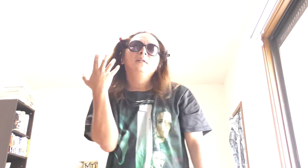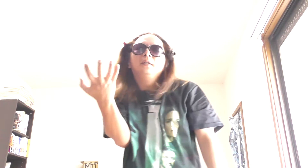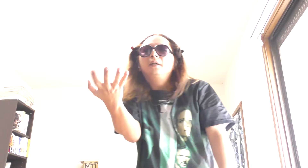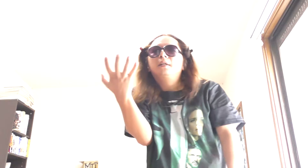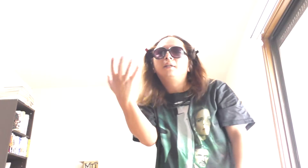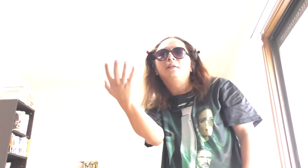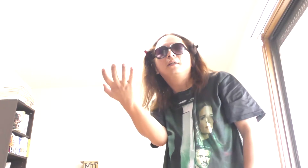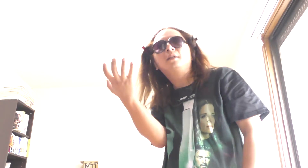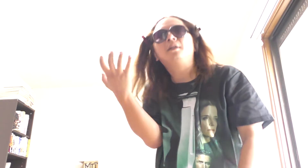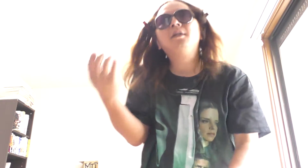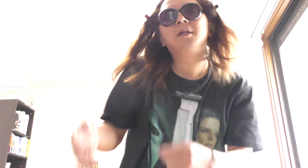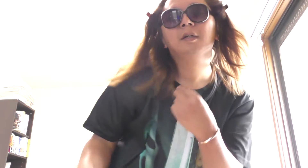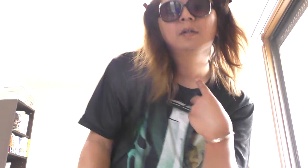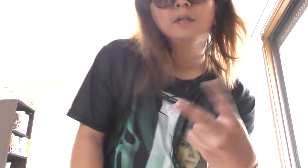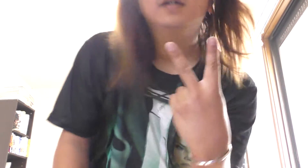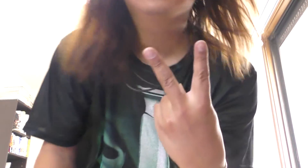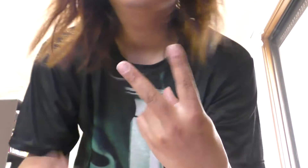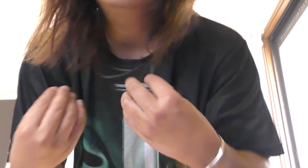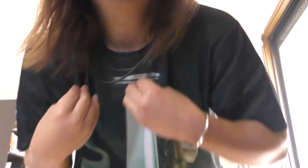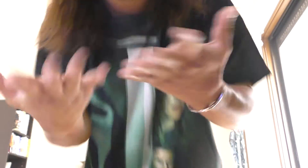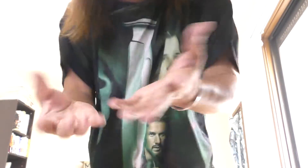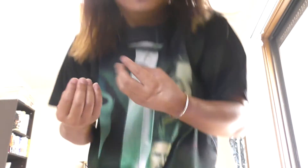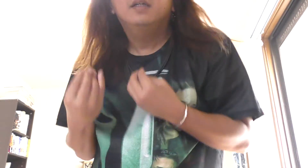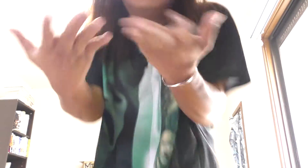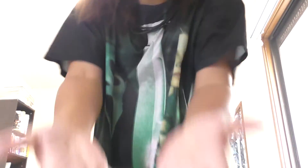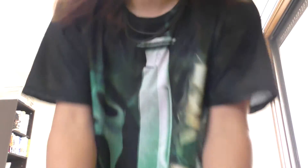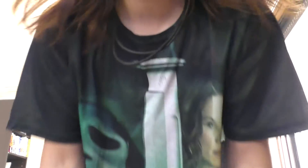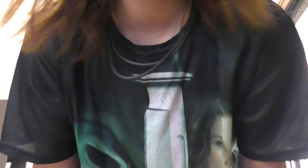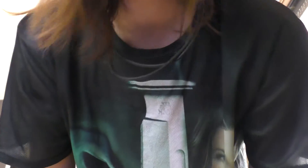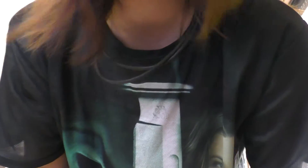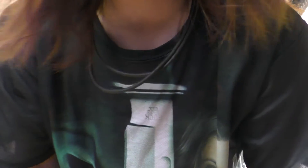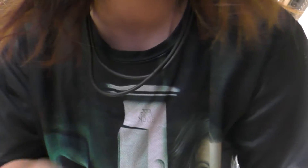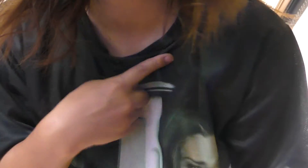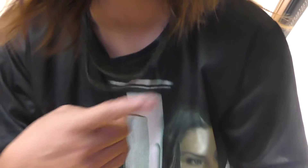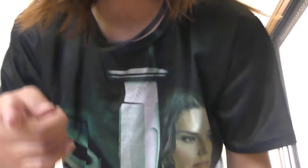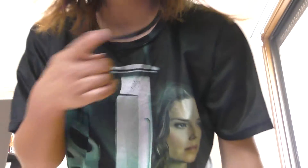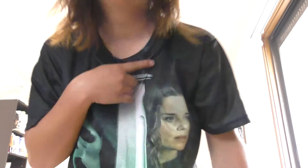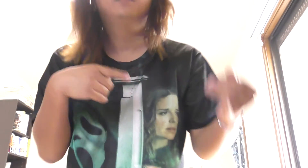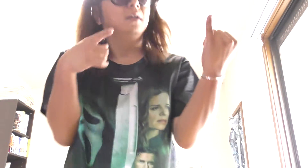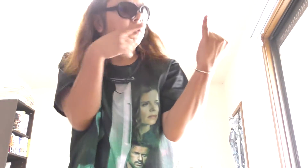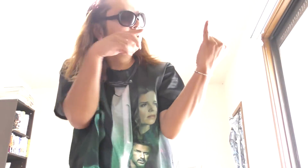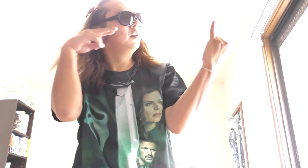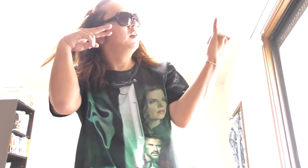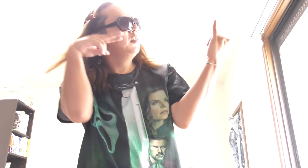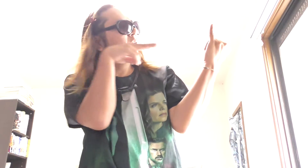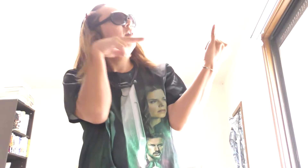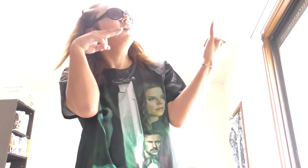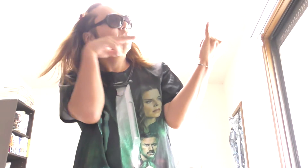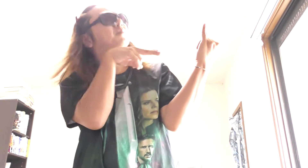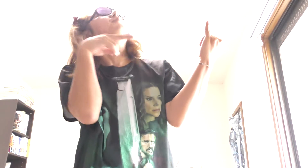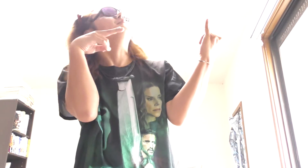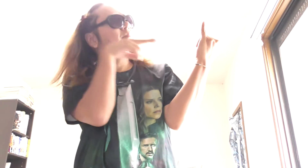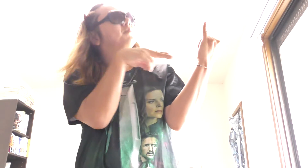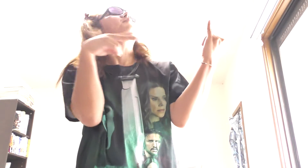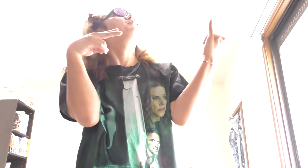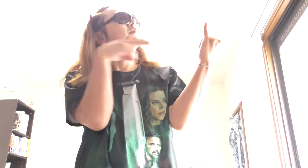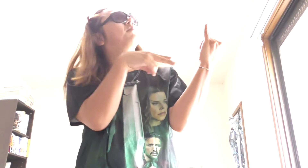Once bitten and twice shy. I keep my distance, but you still catch my